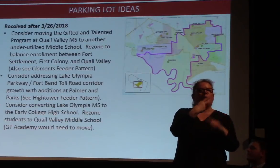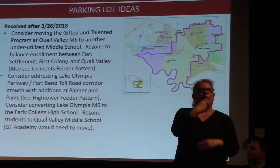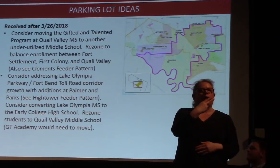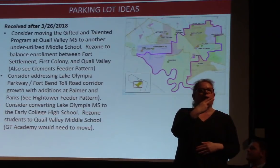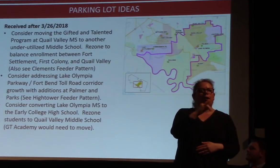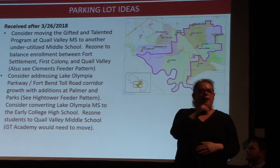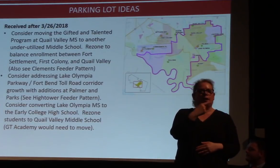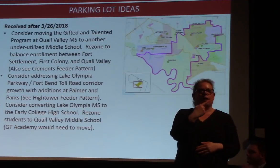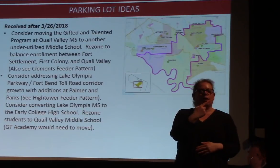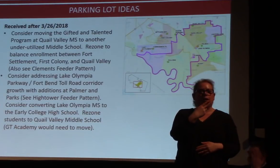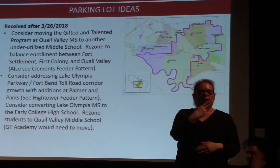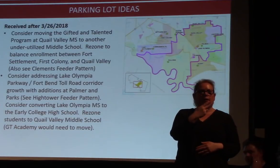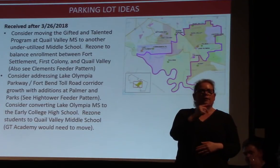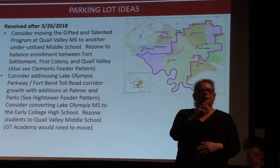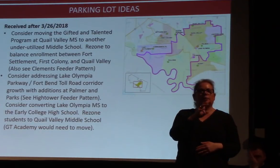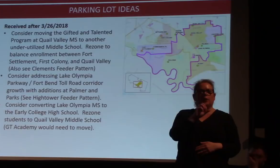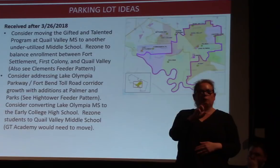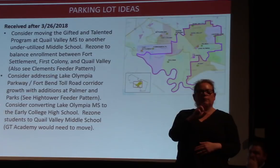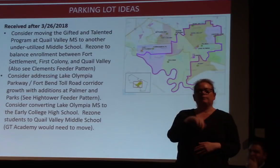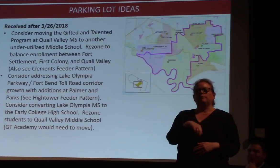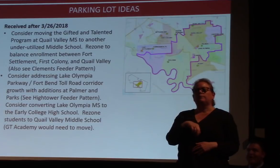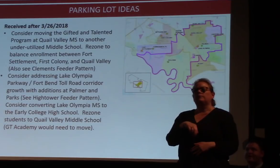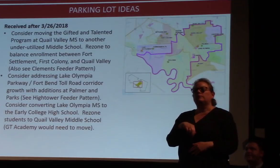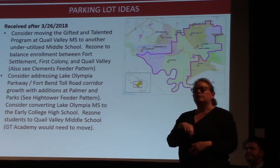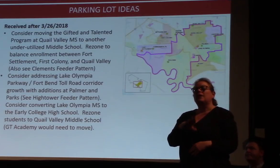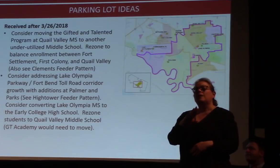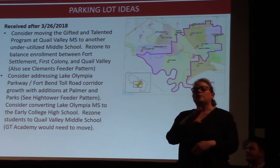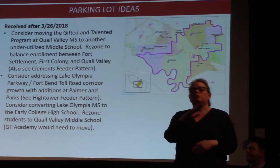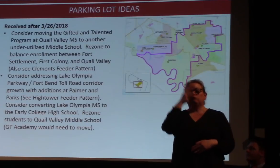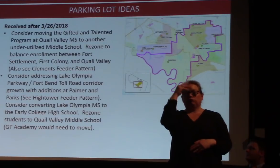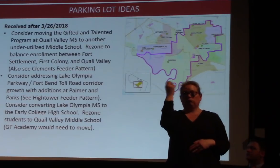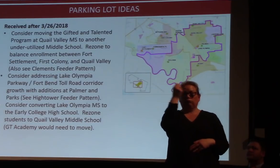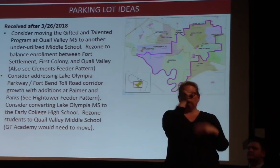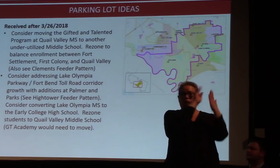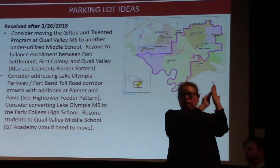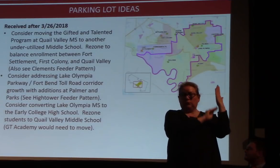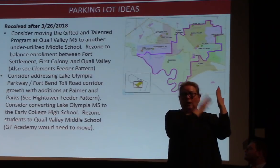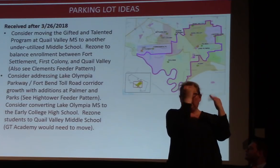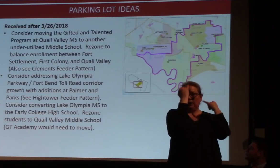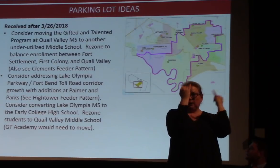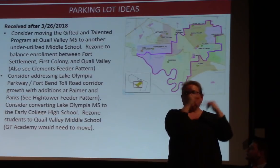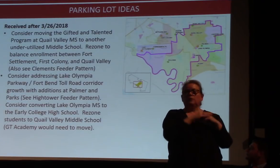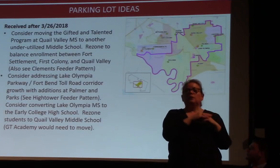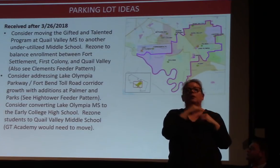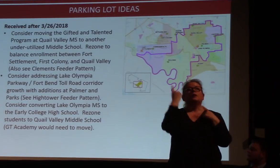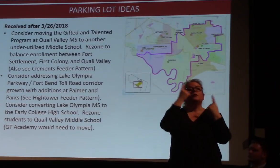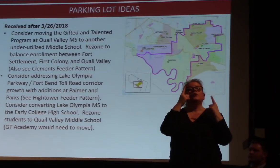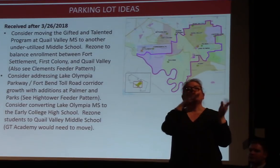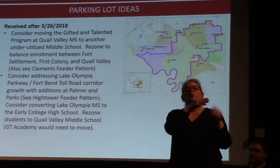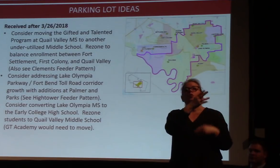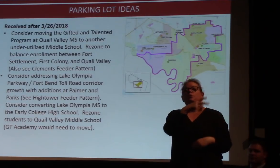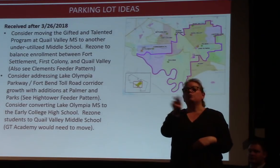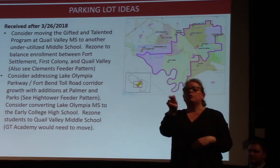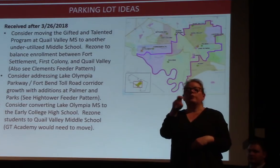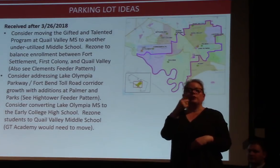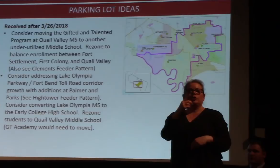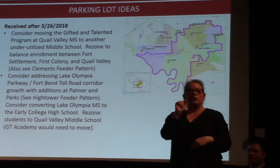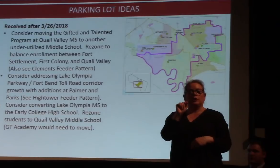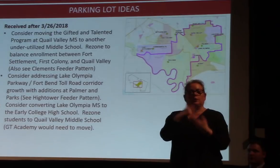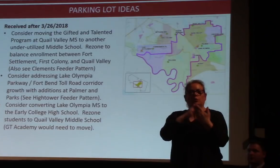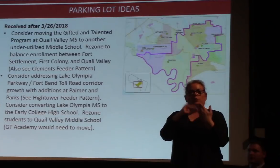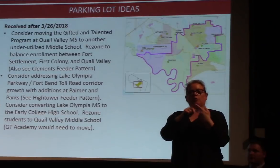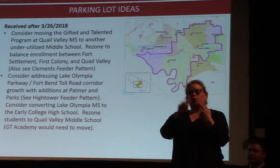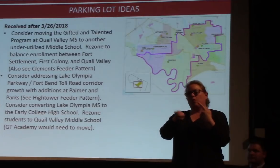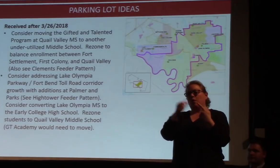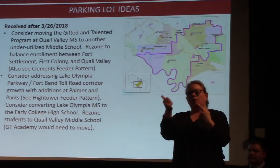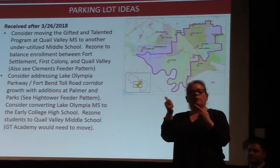Parking lot ideas. Consider moving the gifted and talented program to another school, and then utilize Quail Valley to possibly